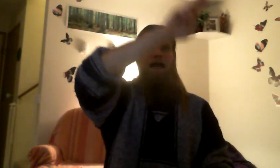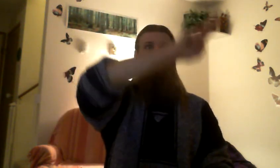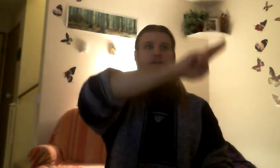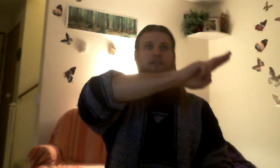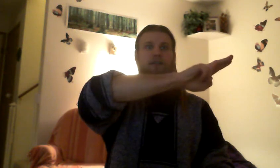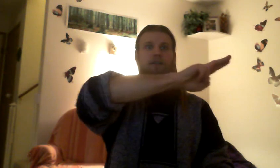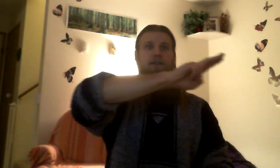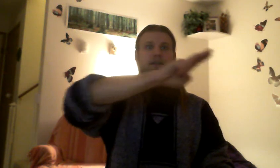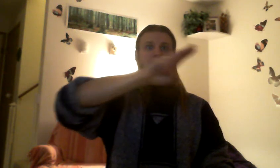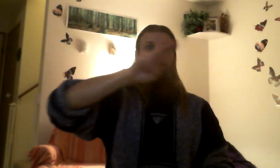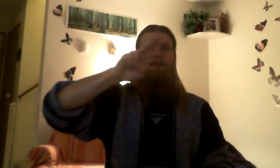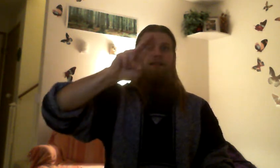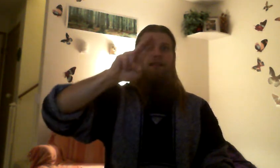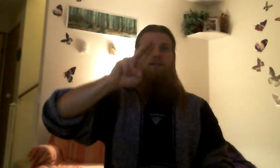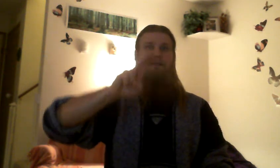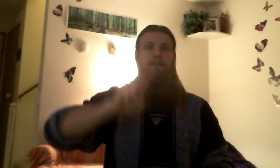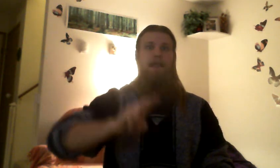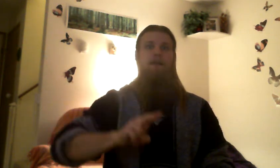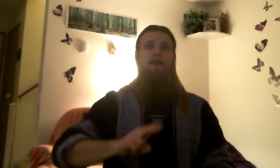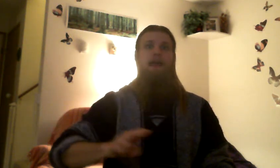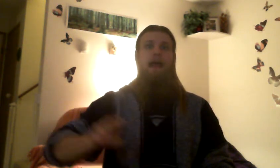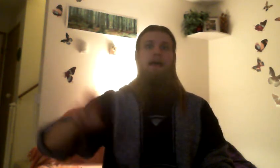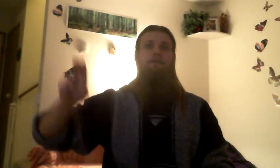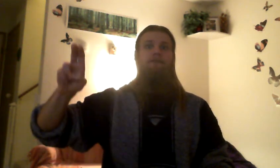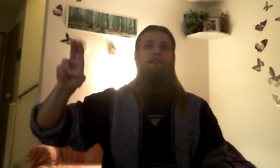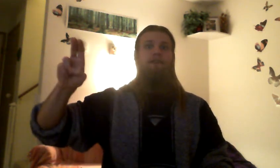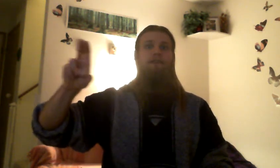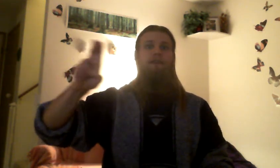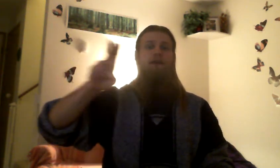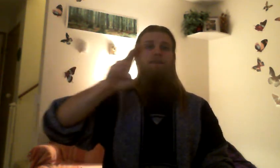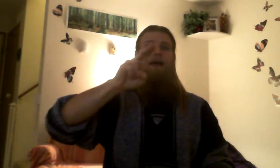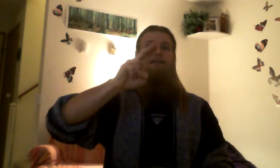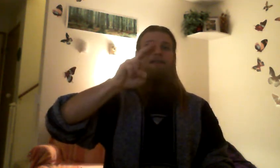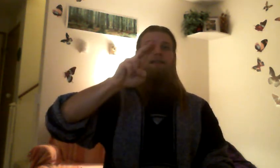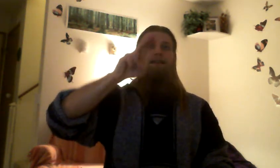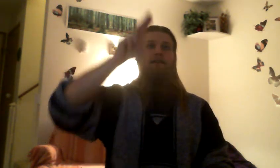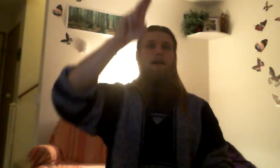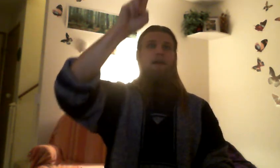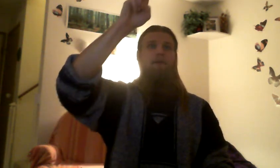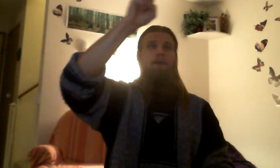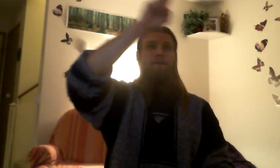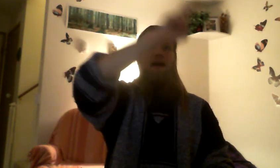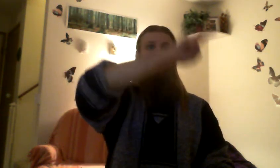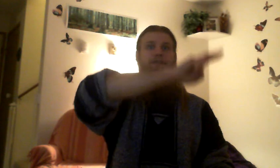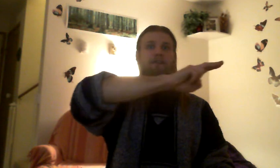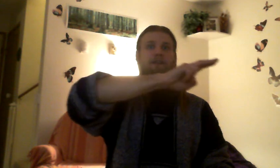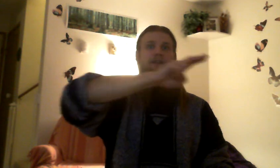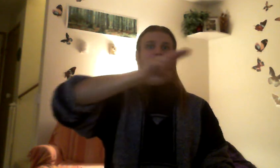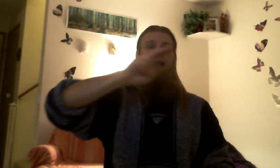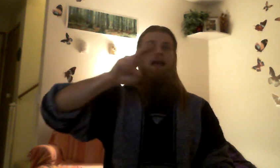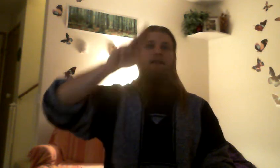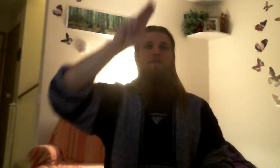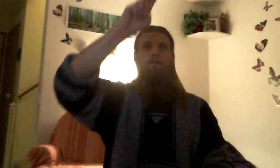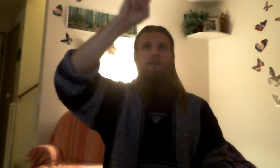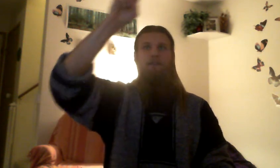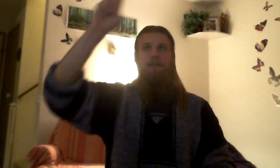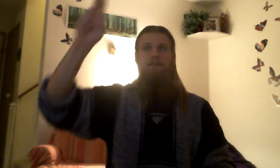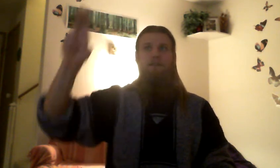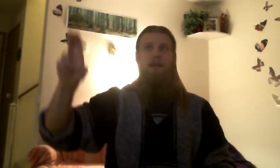half of a turn to the center, down, half of a turn, back to the center, up, about half of a turn, and then reverse and do the